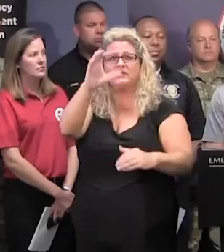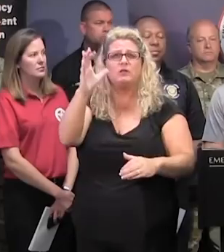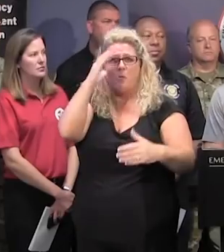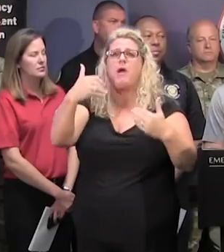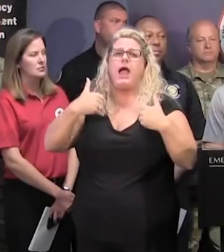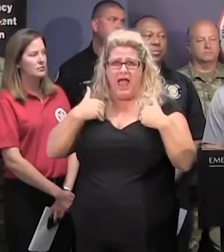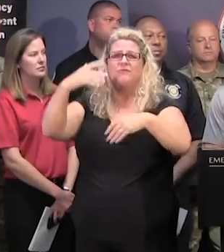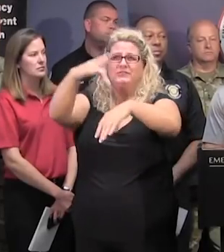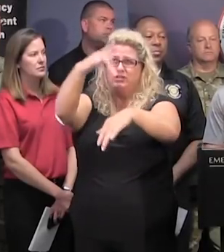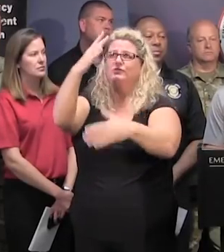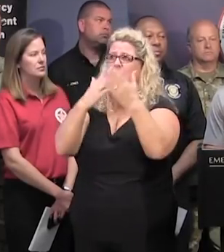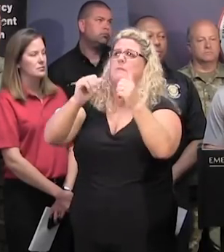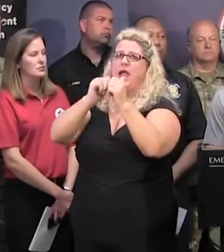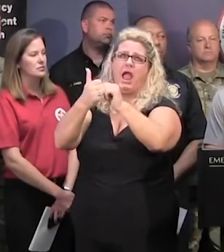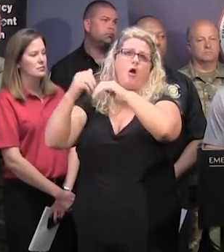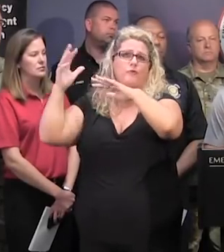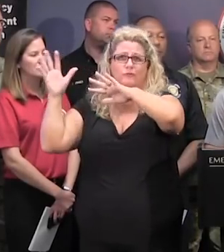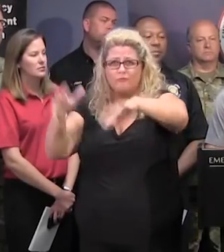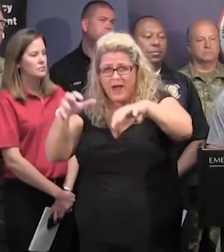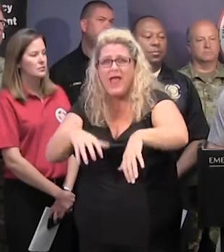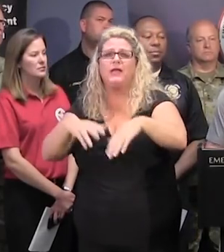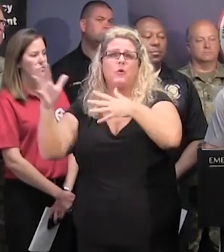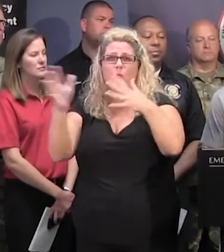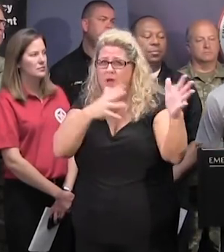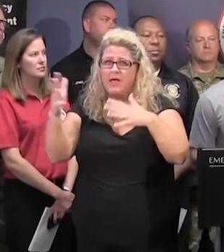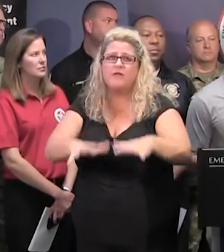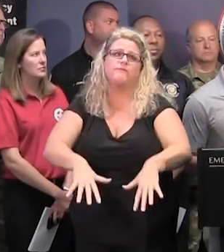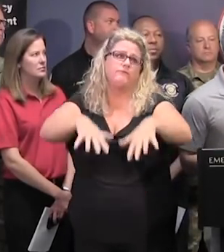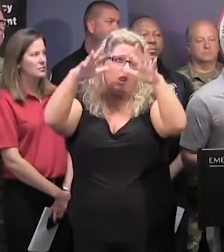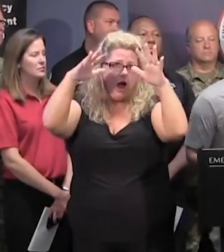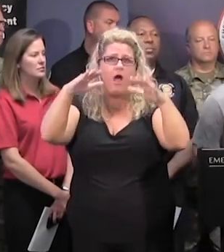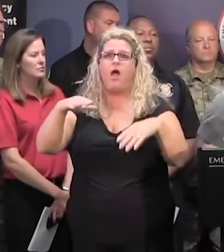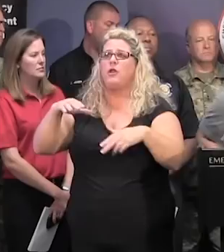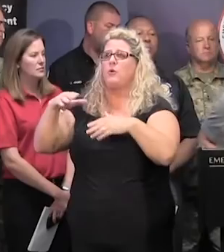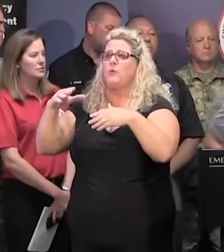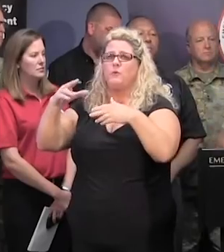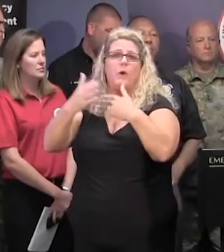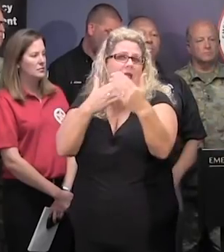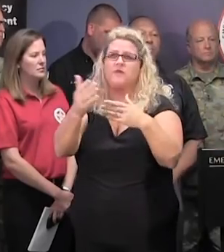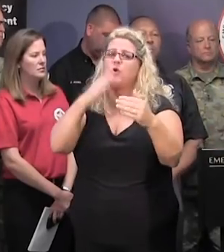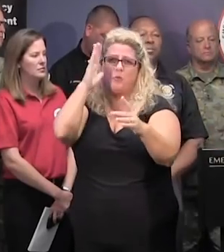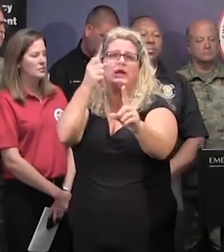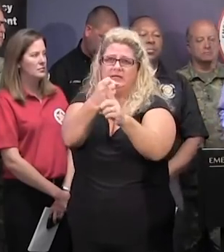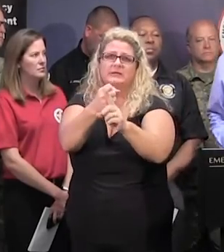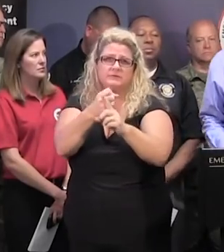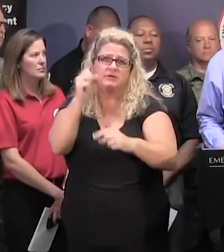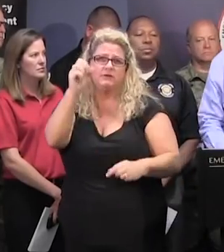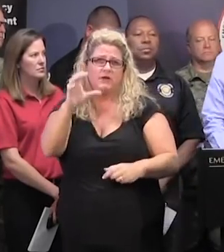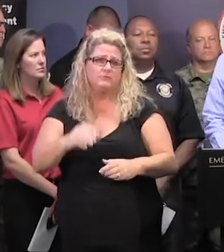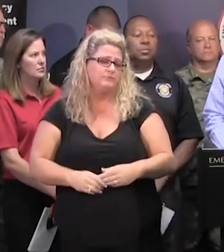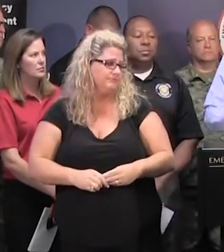for a couple of days, followed by potentially significant river flooding. Thank you, Governor. Thank you very much. And